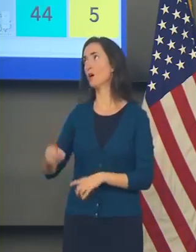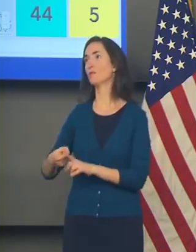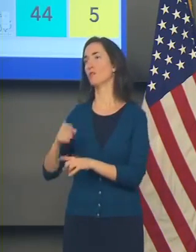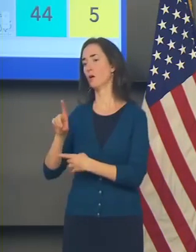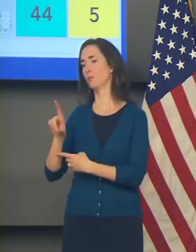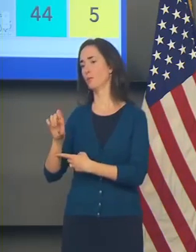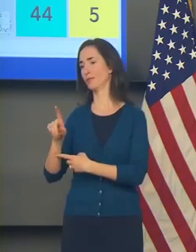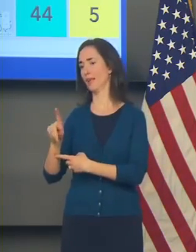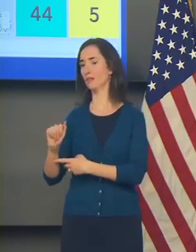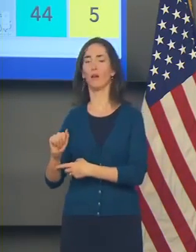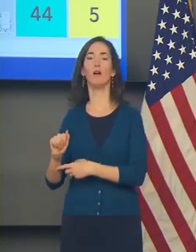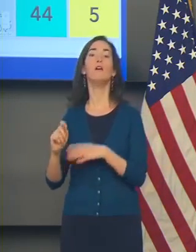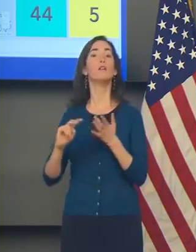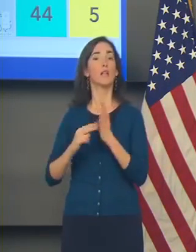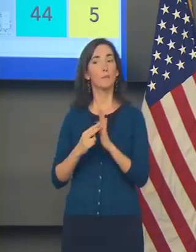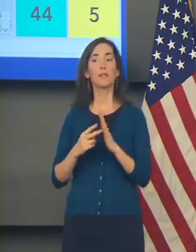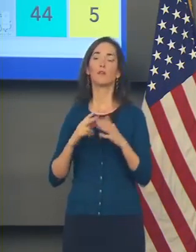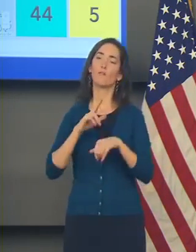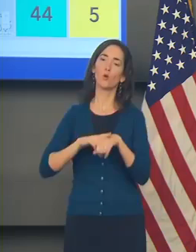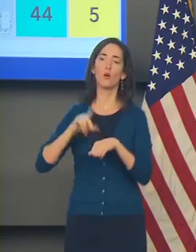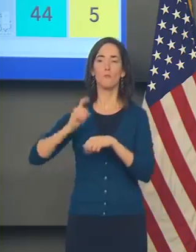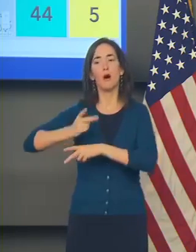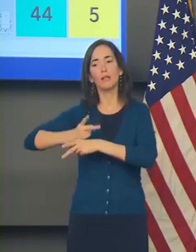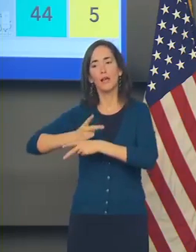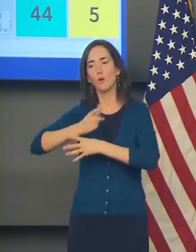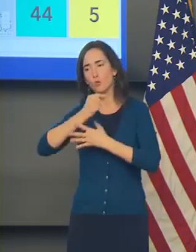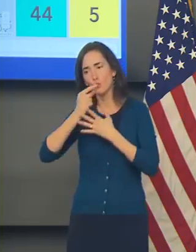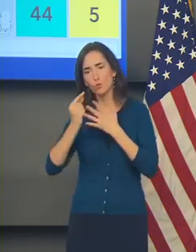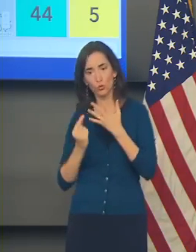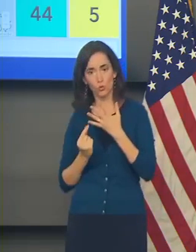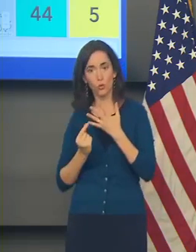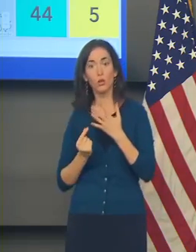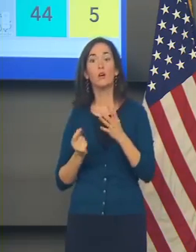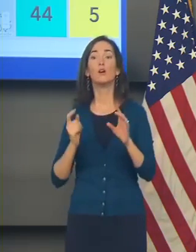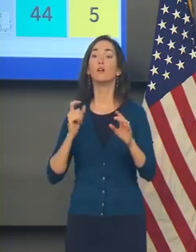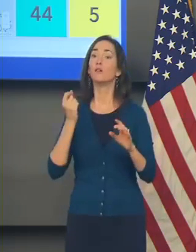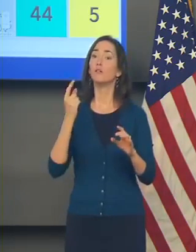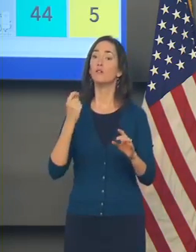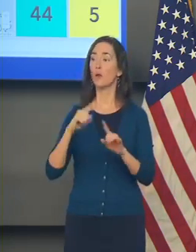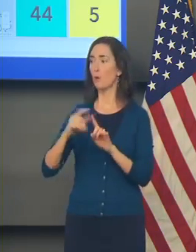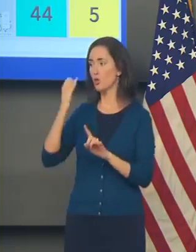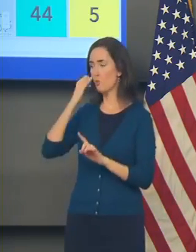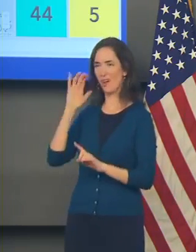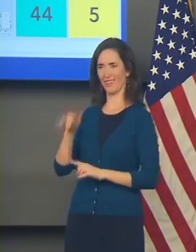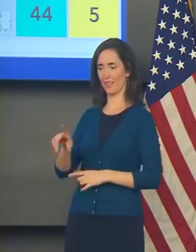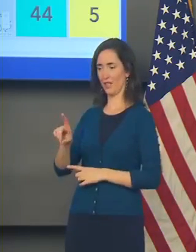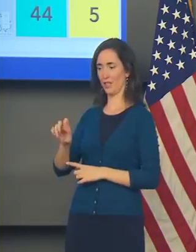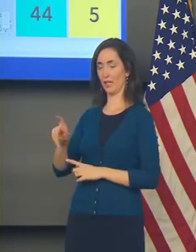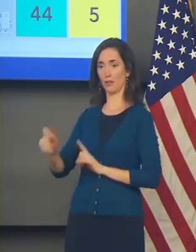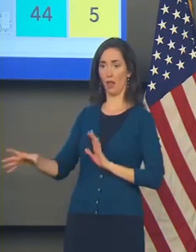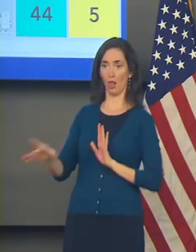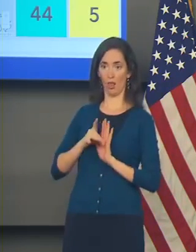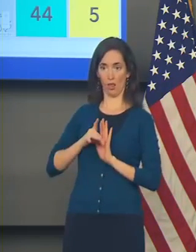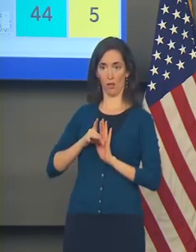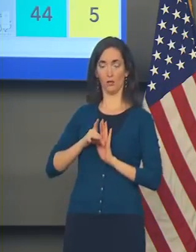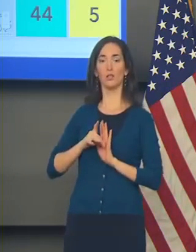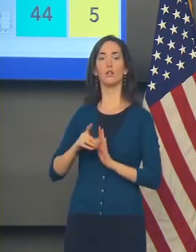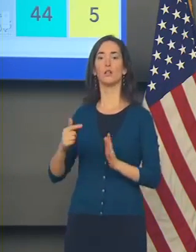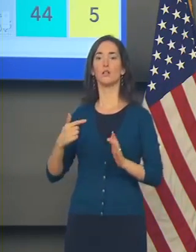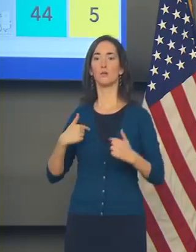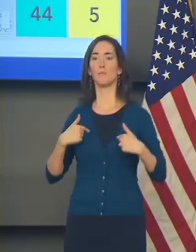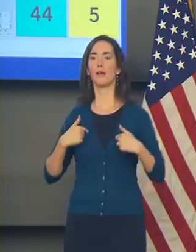know that the Delta variant means that you could be eight or nine times as contagious.